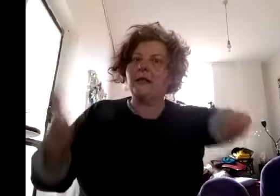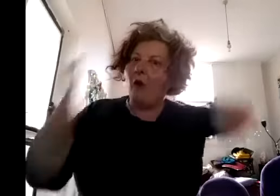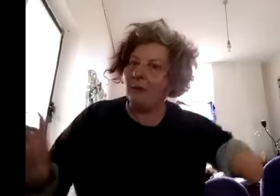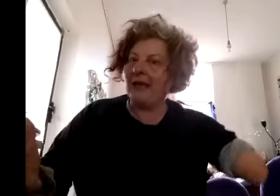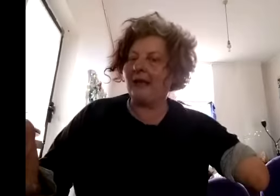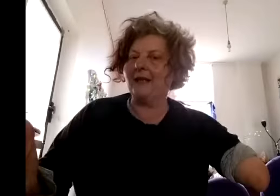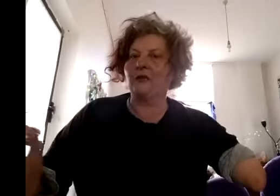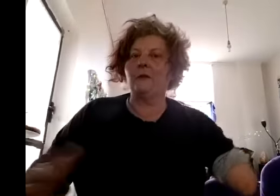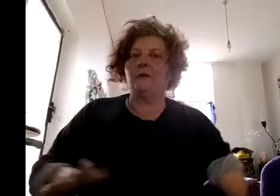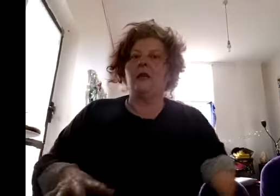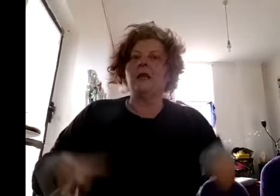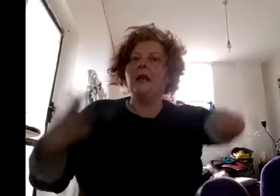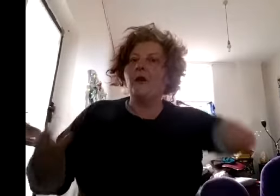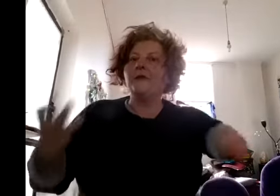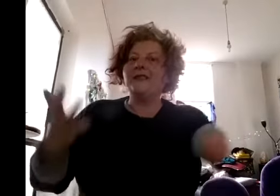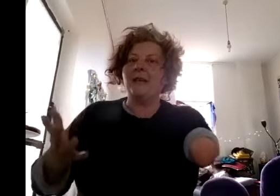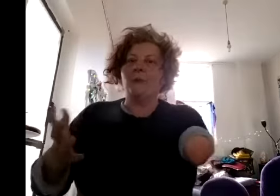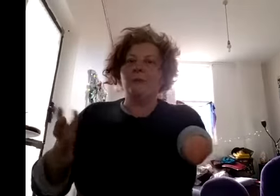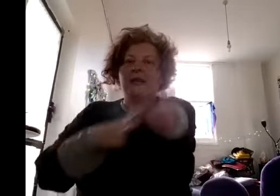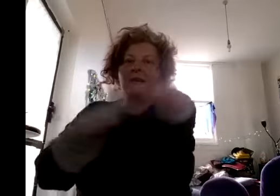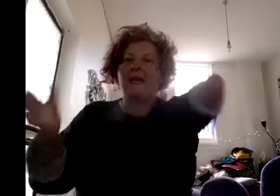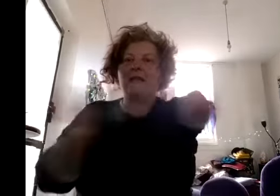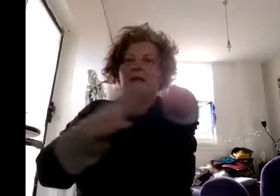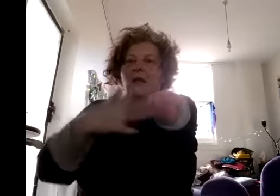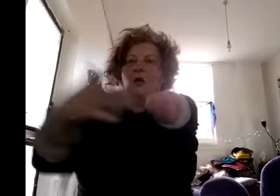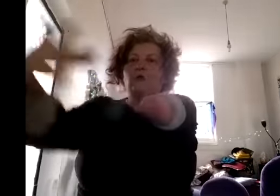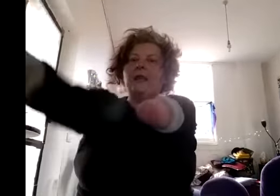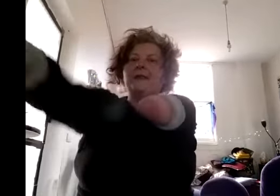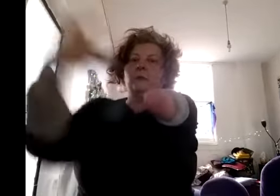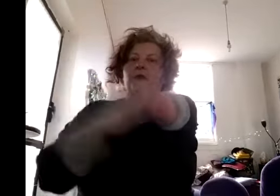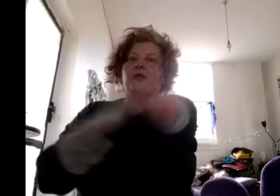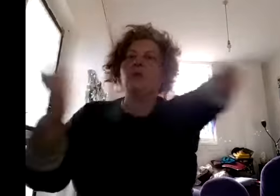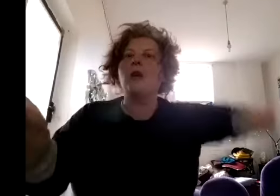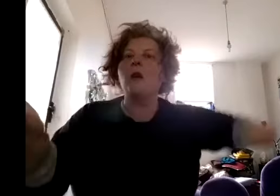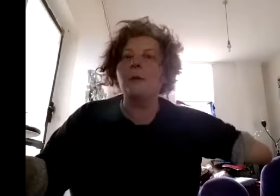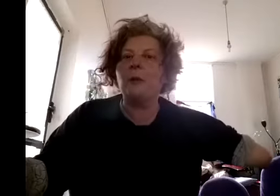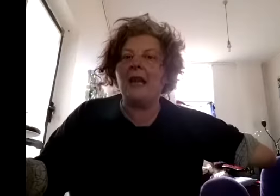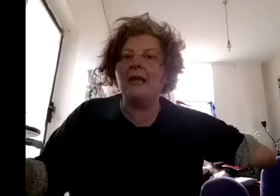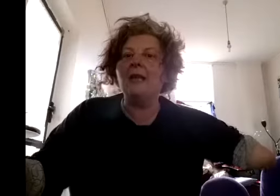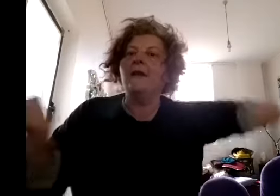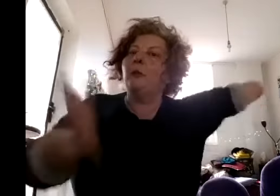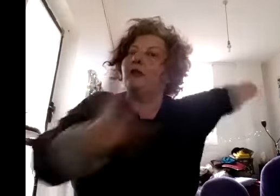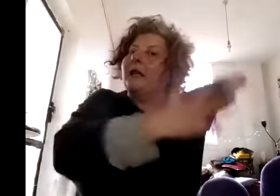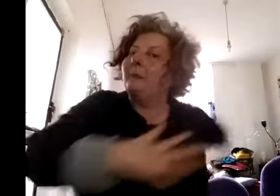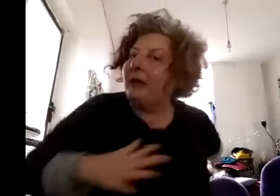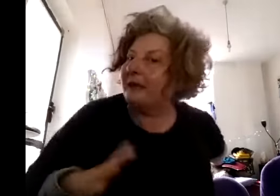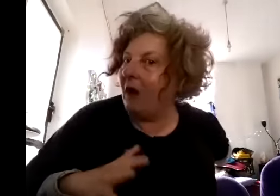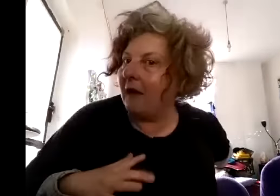complicated issue for a lot of disabled people to get their heads around relative privilege and we don't want to play the oppression olympics either